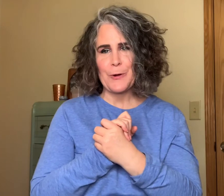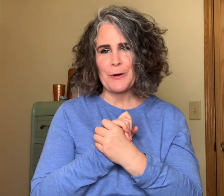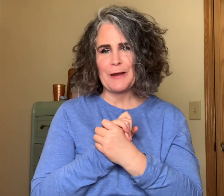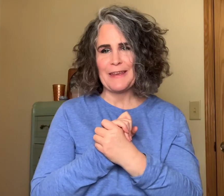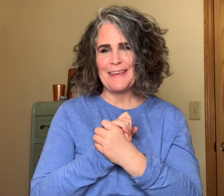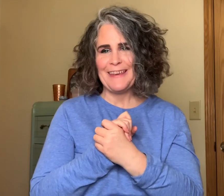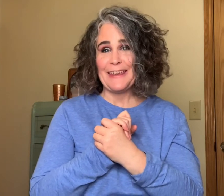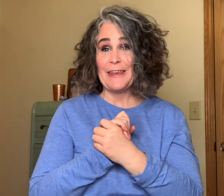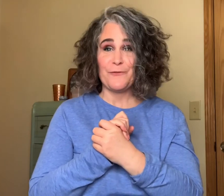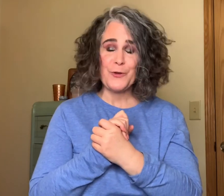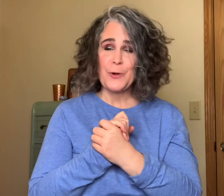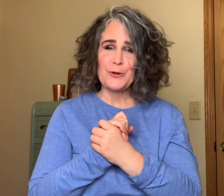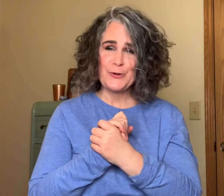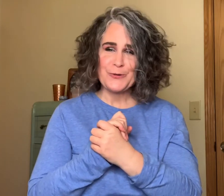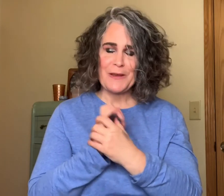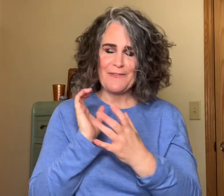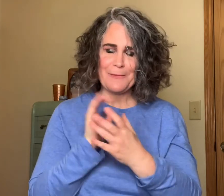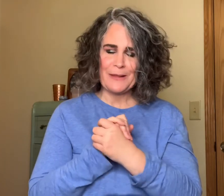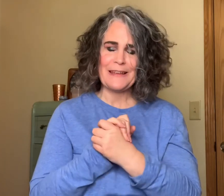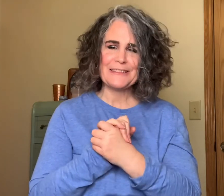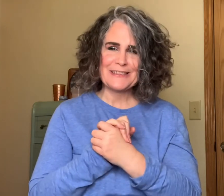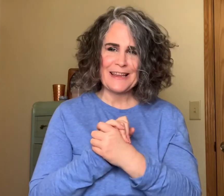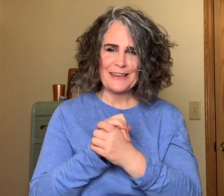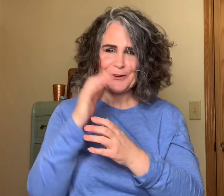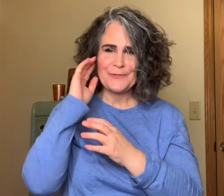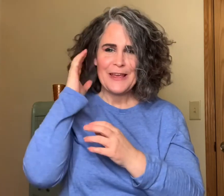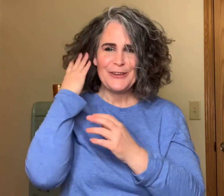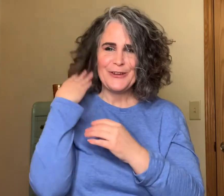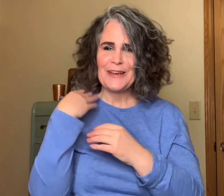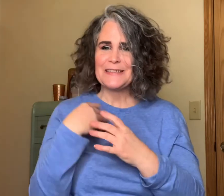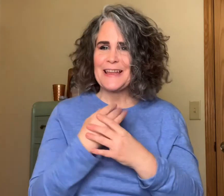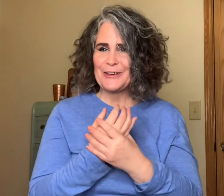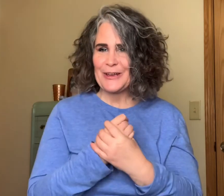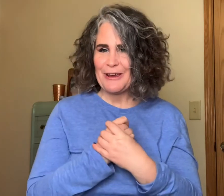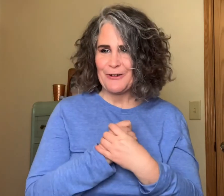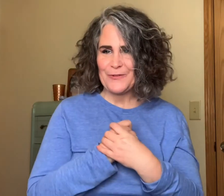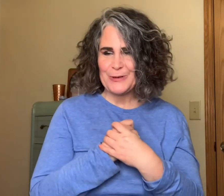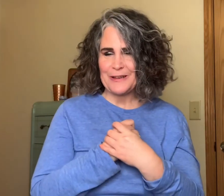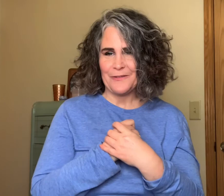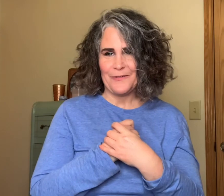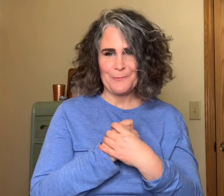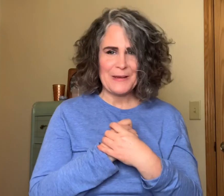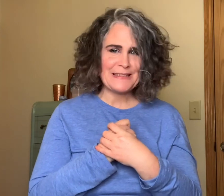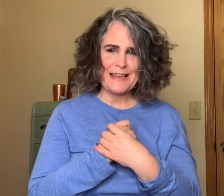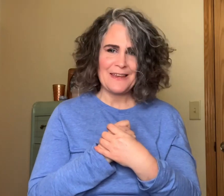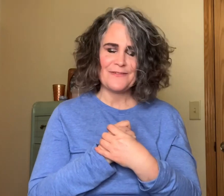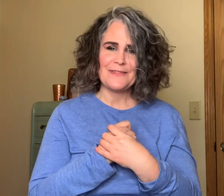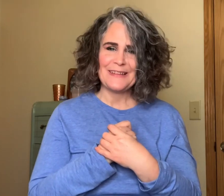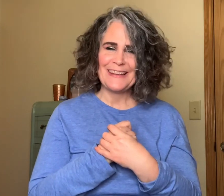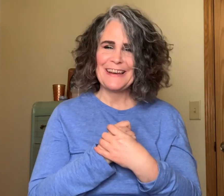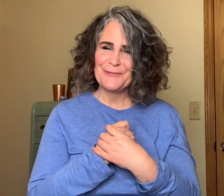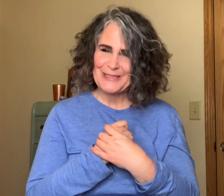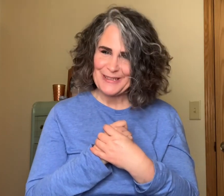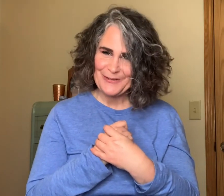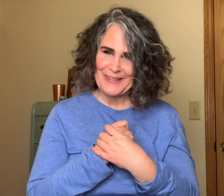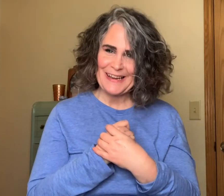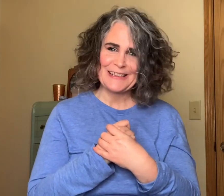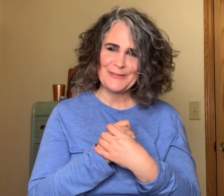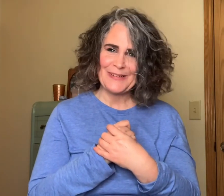if you are new to my family just thank you you guys take good care of yourself be safe safe and I will see you on the next one